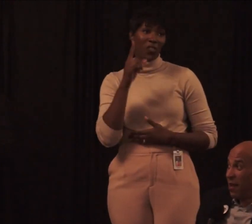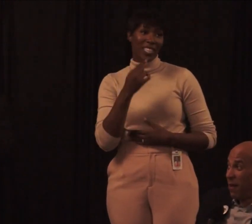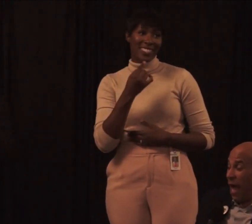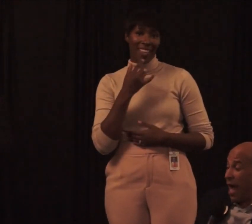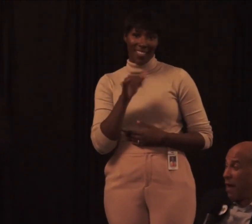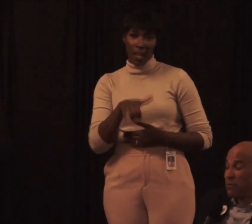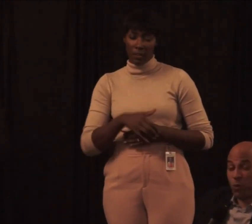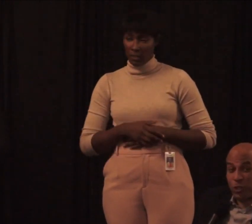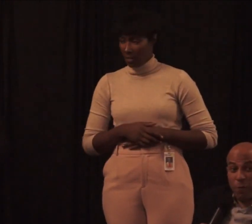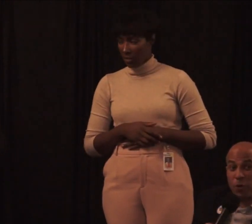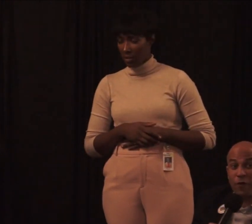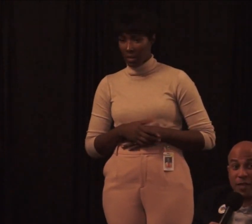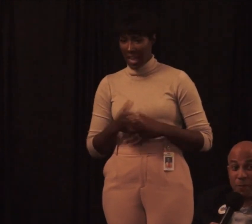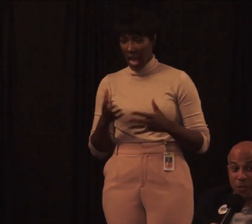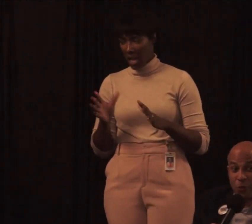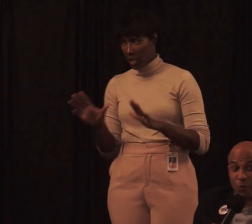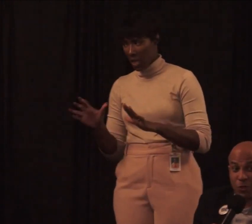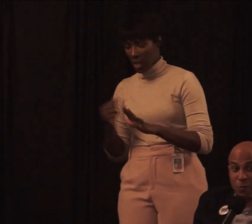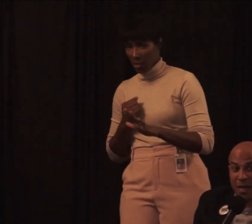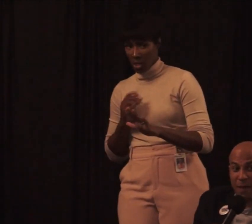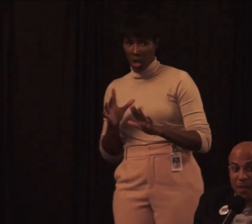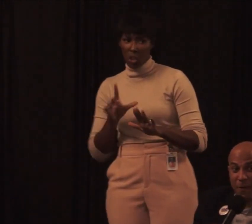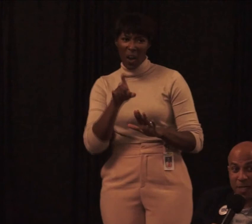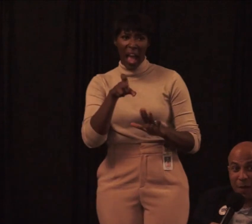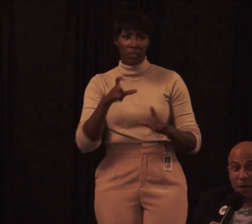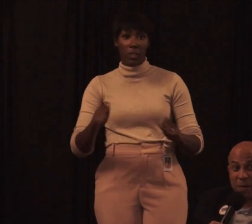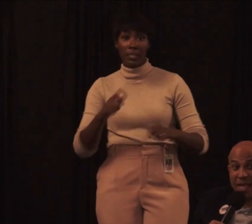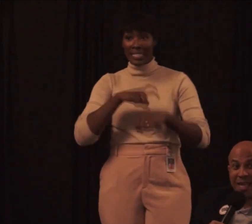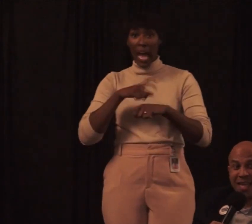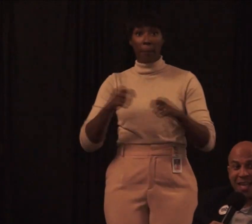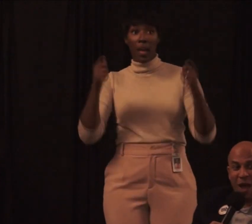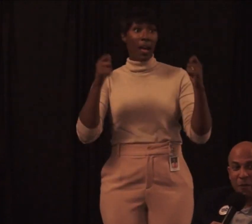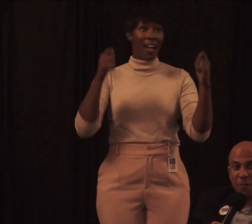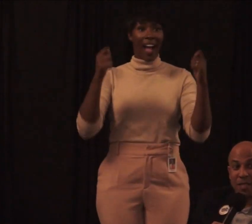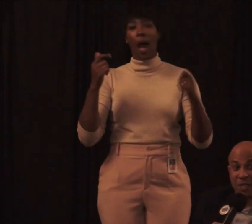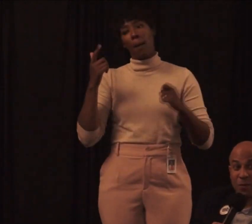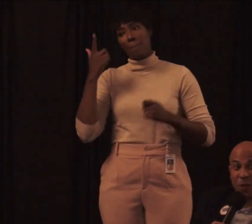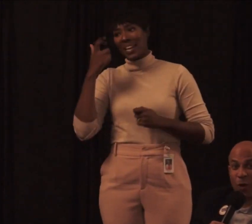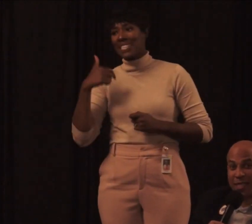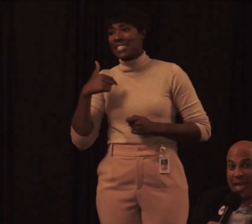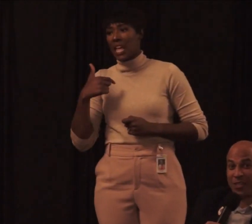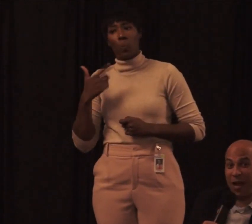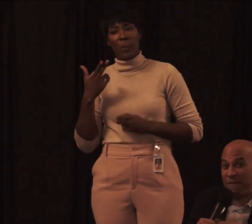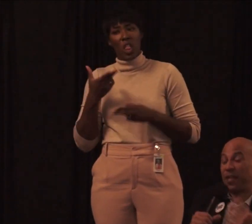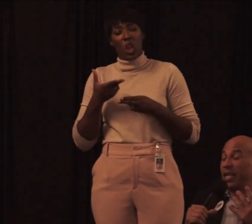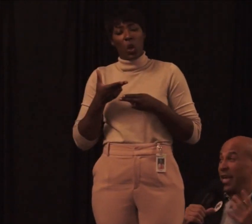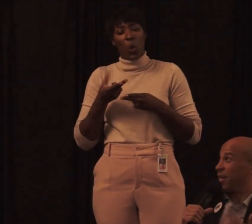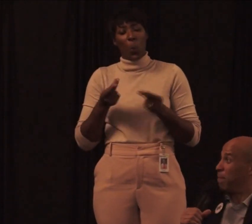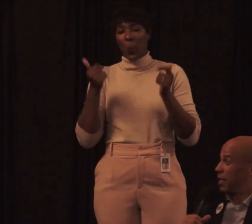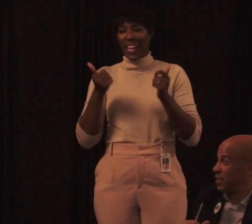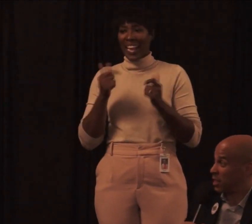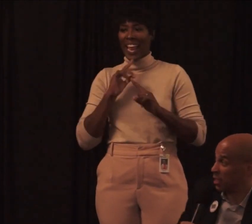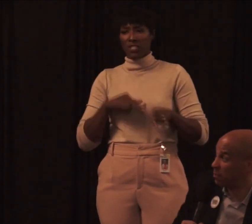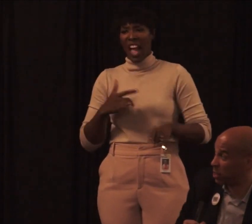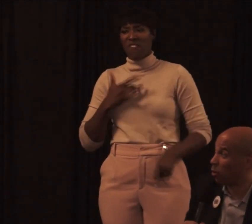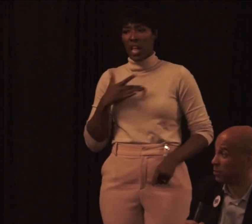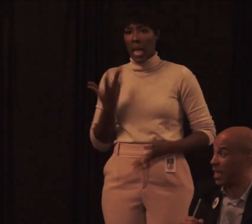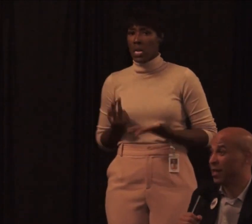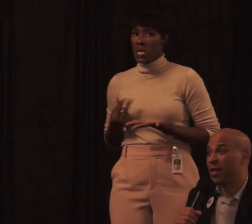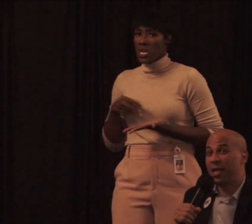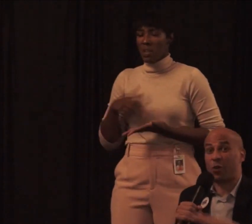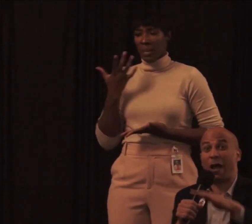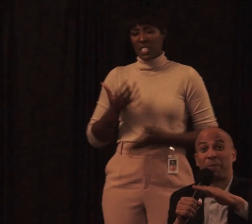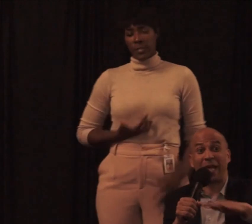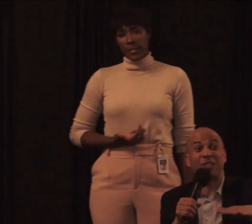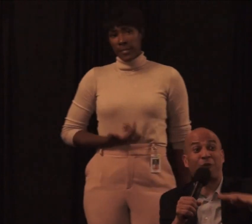Yes. I just want to jump. You don't even need to put the two-minute up there because I'm going to be, this is going be the quickest answer. I feel like getting up because this gets me so